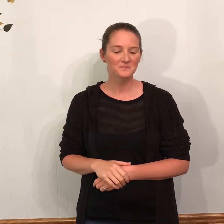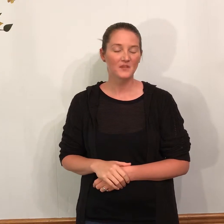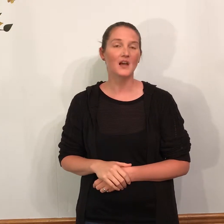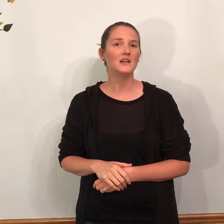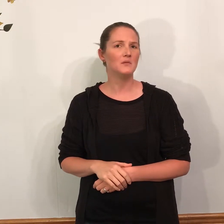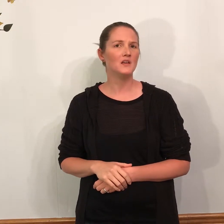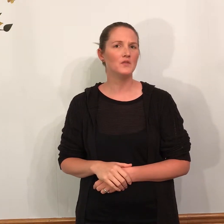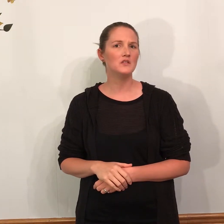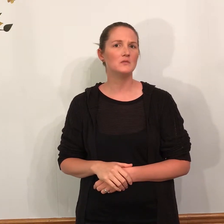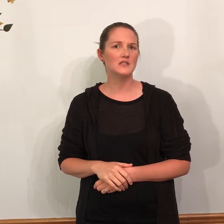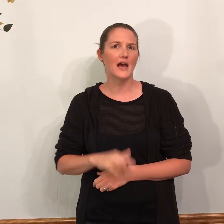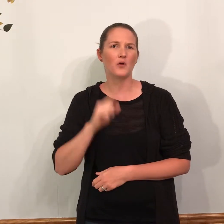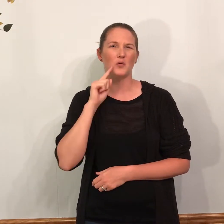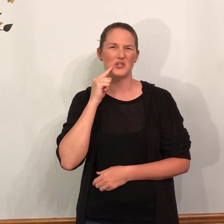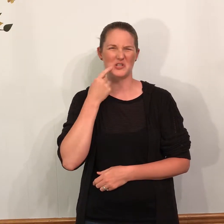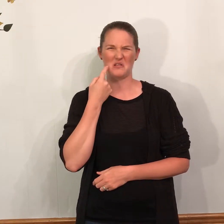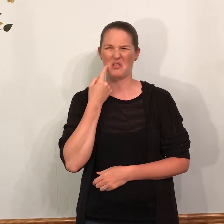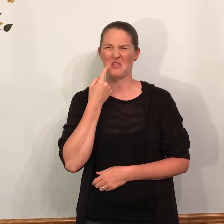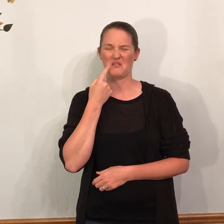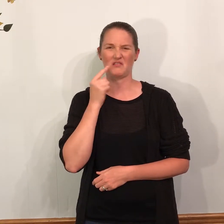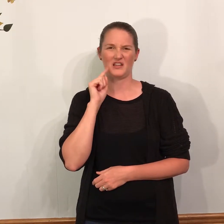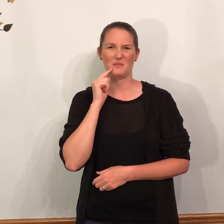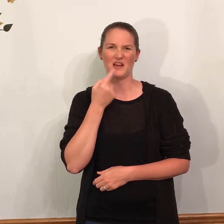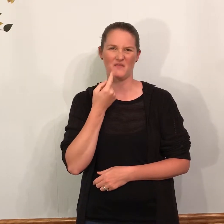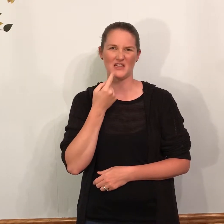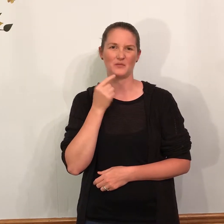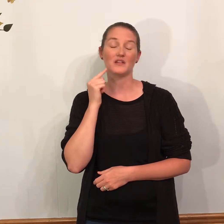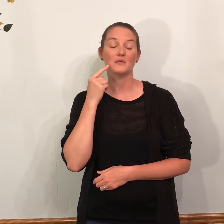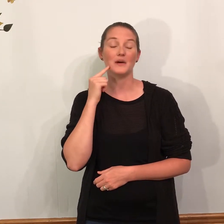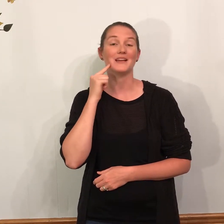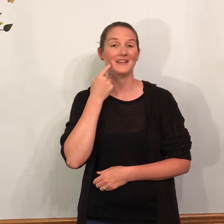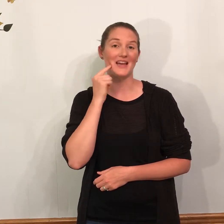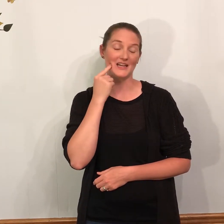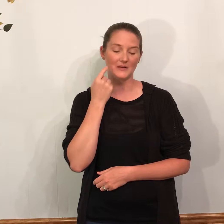Not to be confused with sour, which is like you make a face with, but candy.